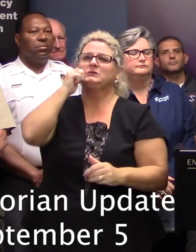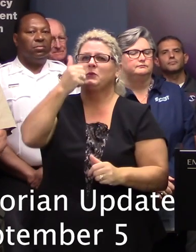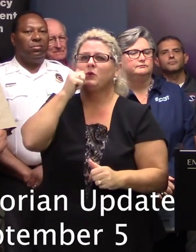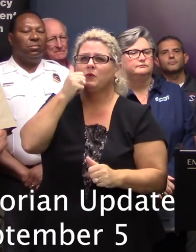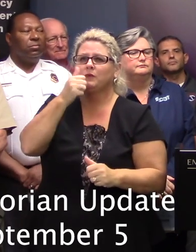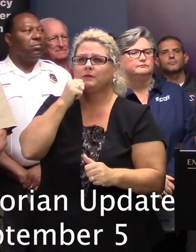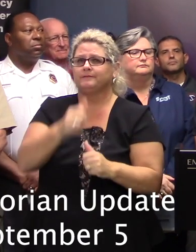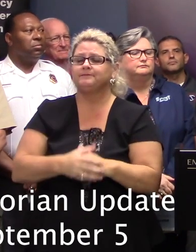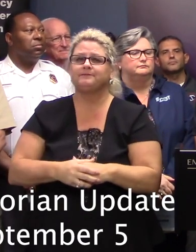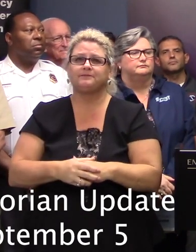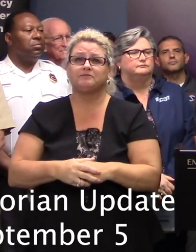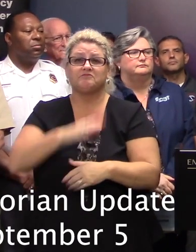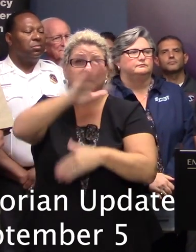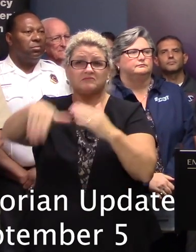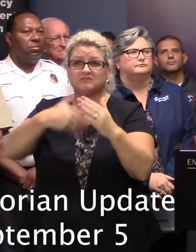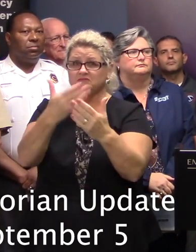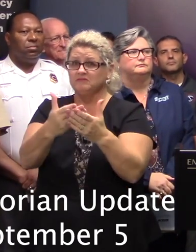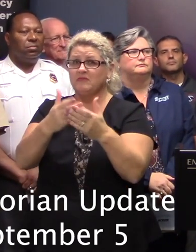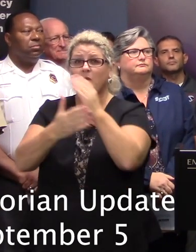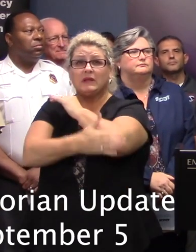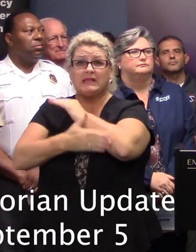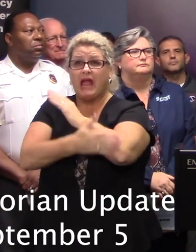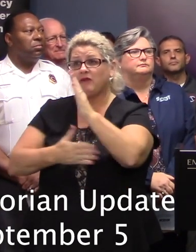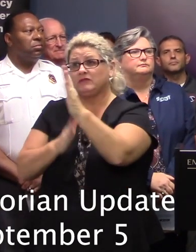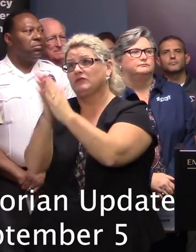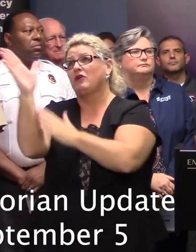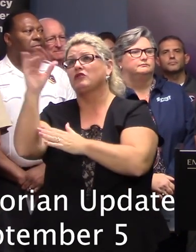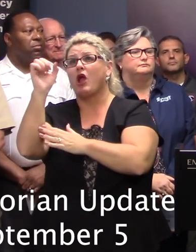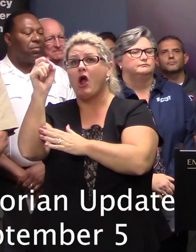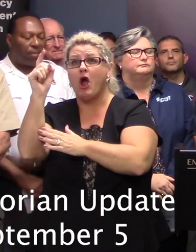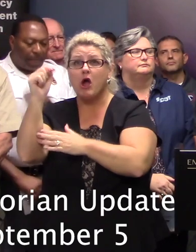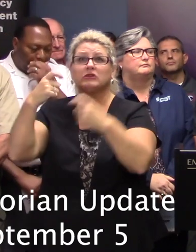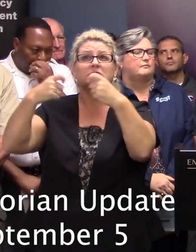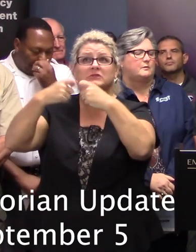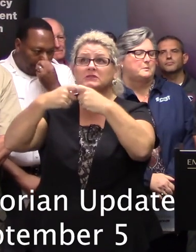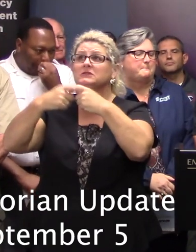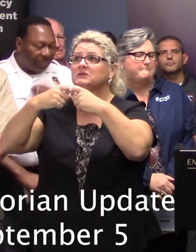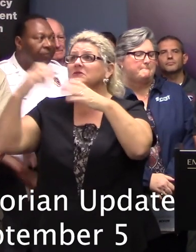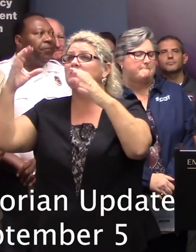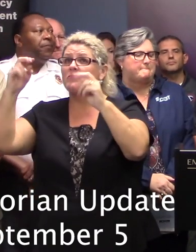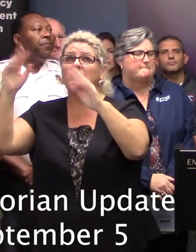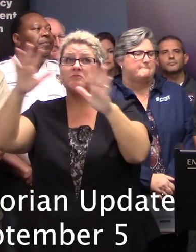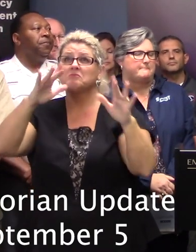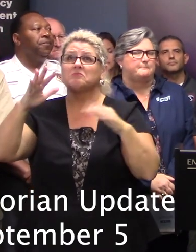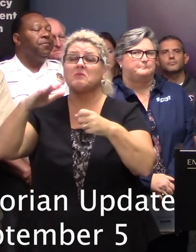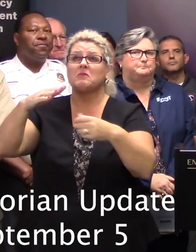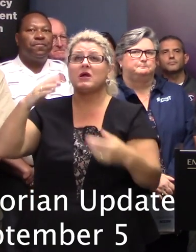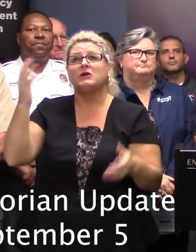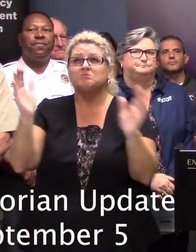With that being said, all coastal counties are reporting power outages, blocked roads, and localized flooding. At least three